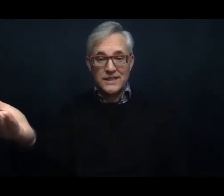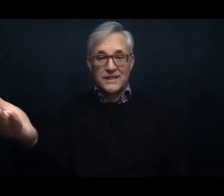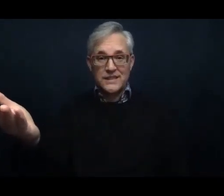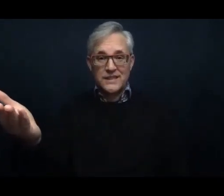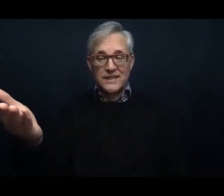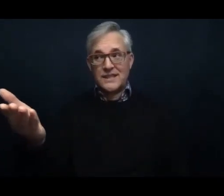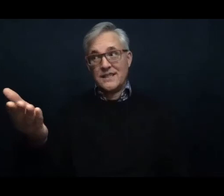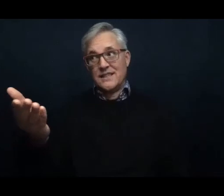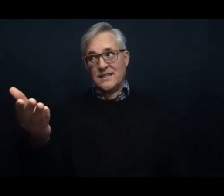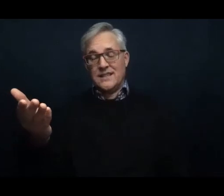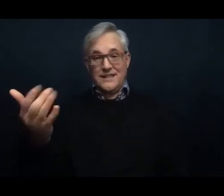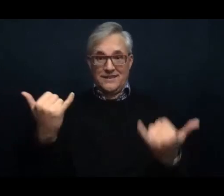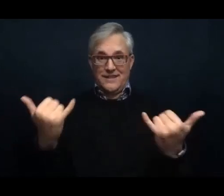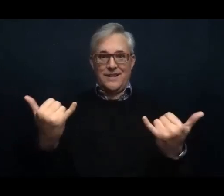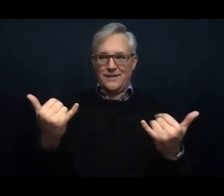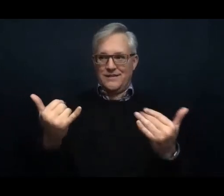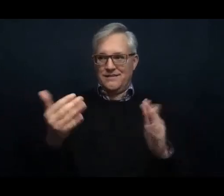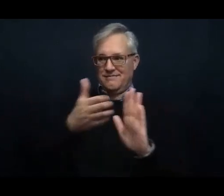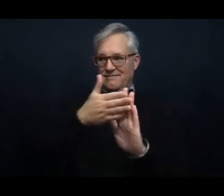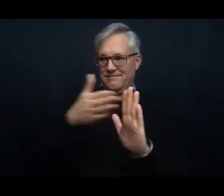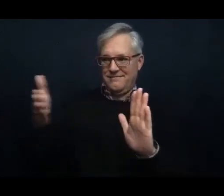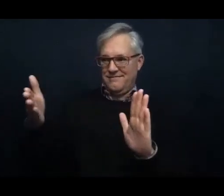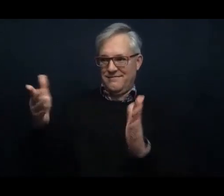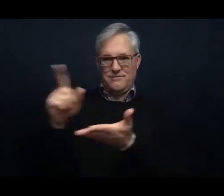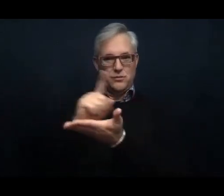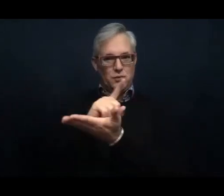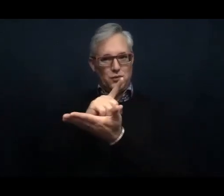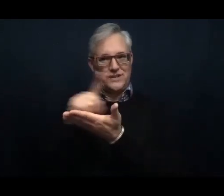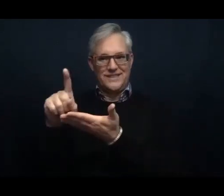And I'm praying with you.